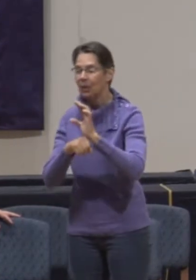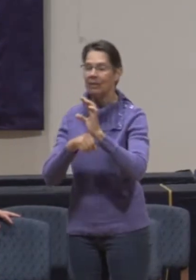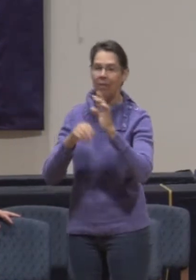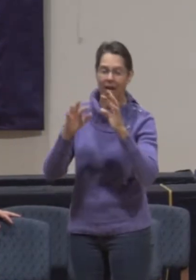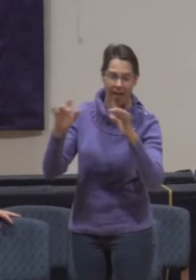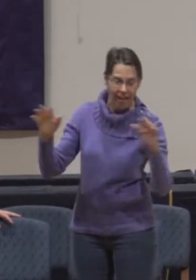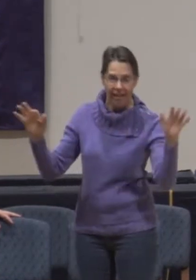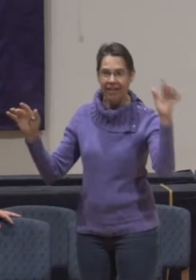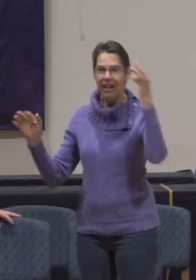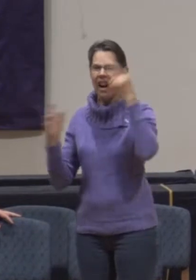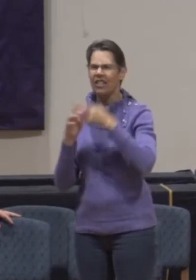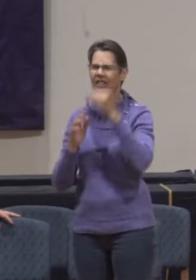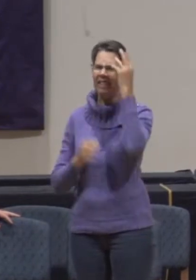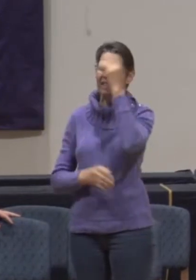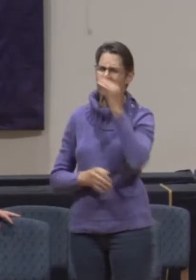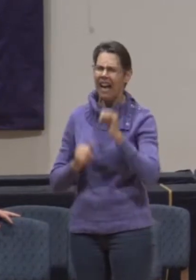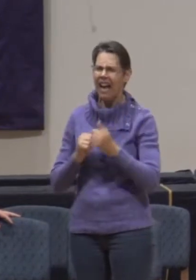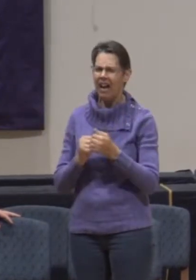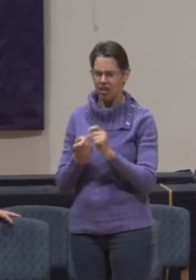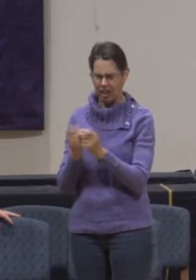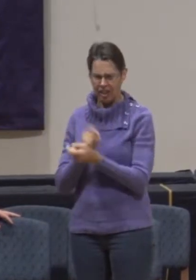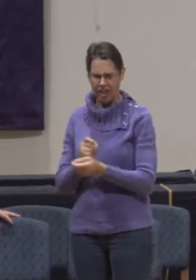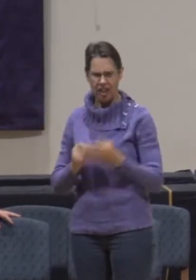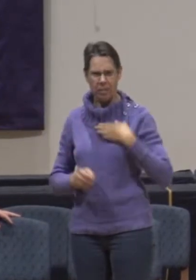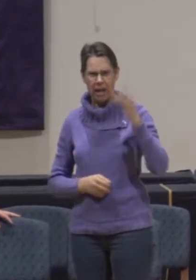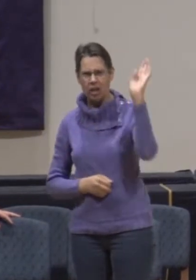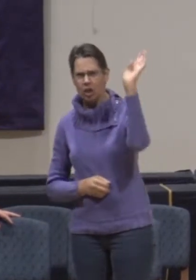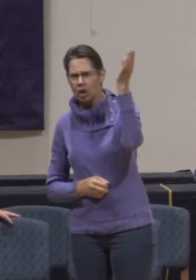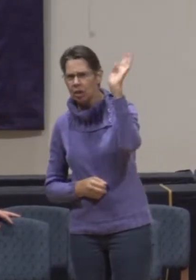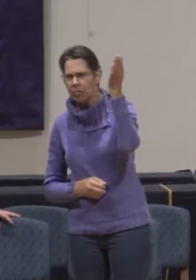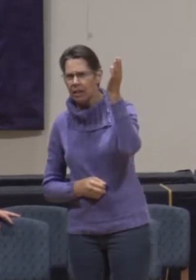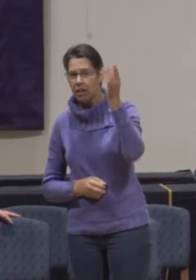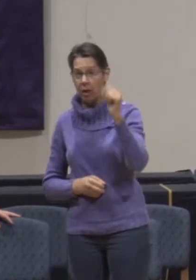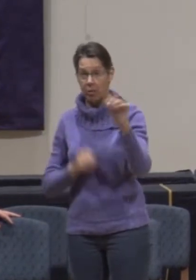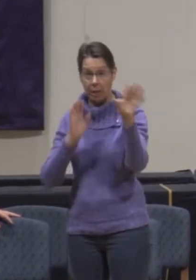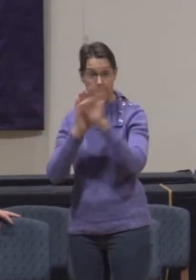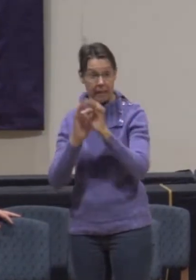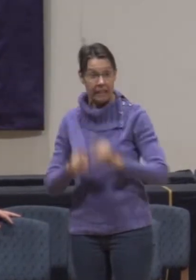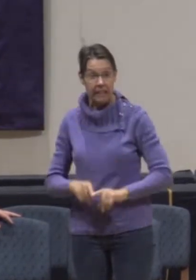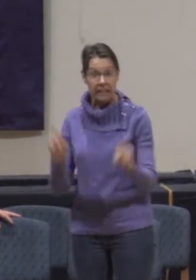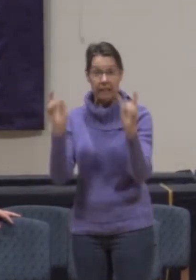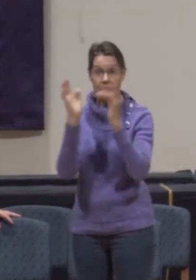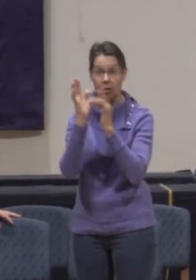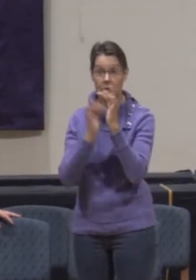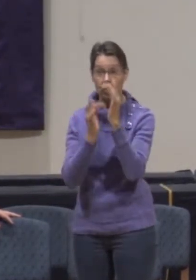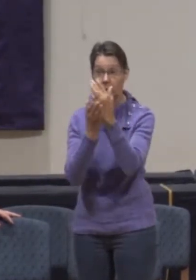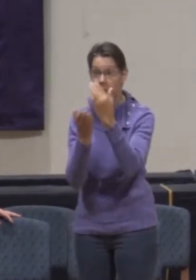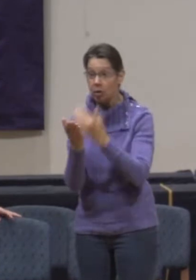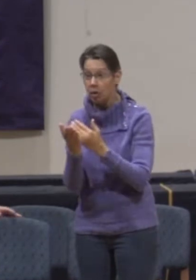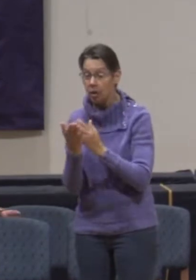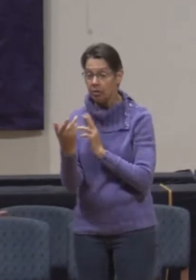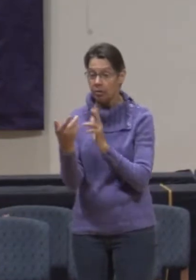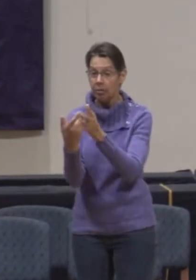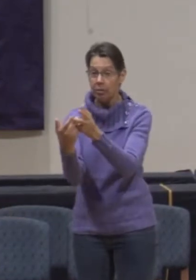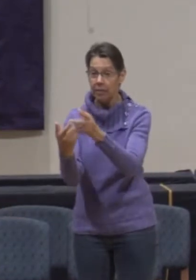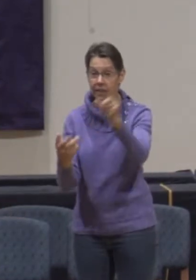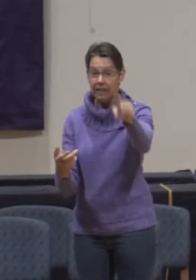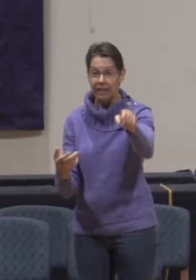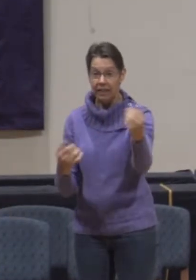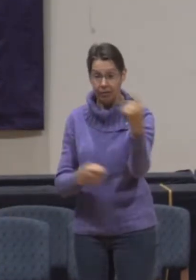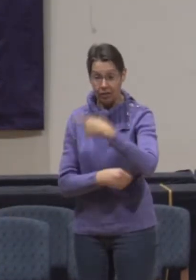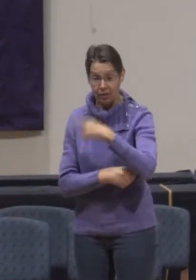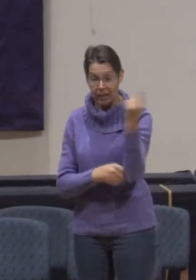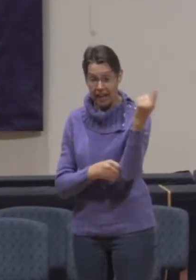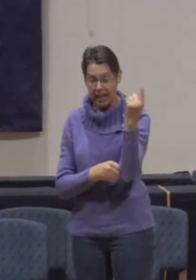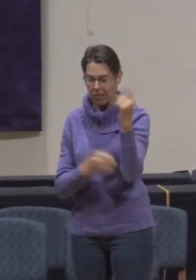began to think, do I want to, how do I want to change my message? How do I want to change it? I want to choose different scriptures to meet the need of the day. And then I